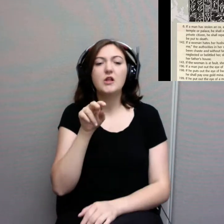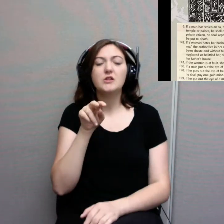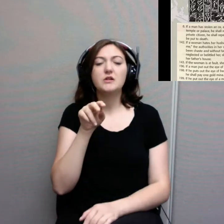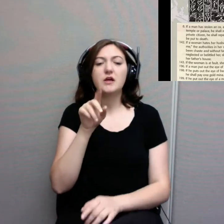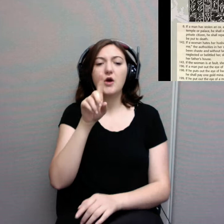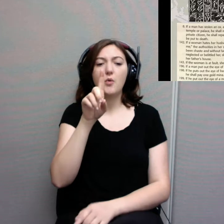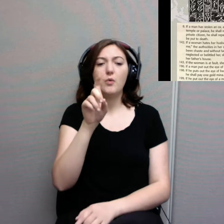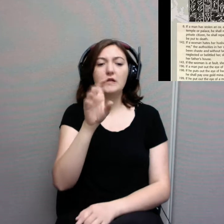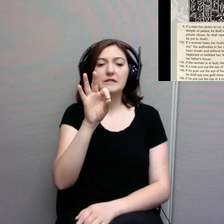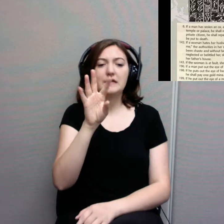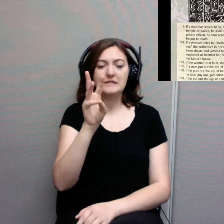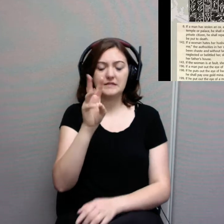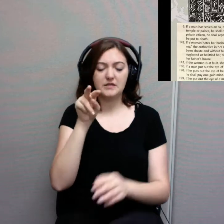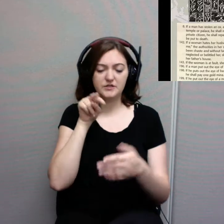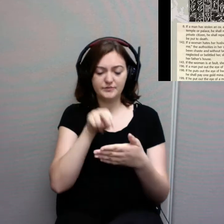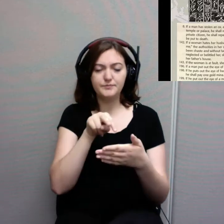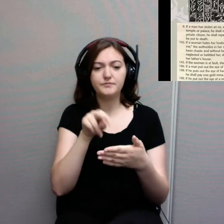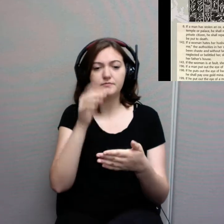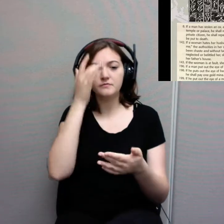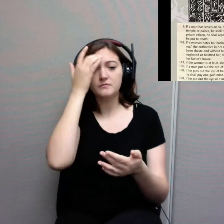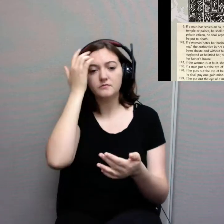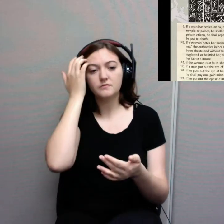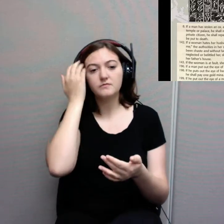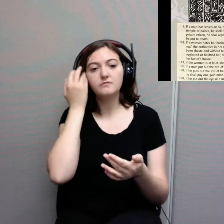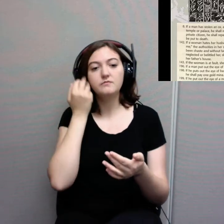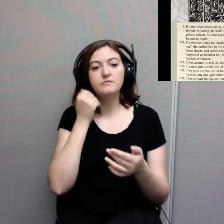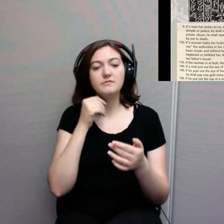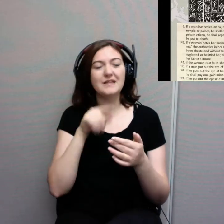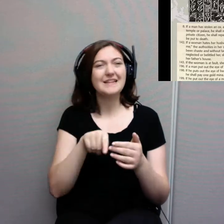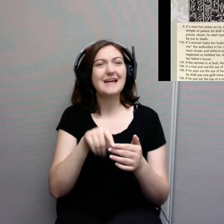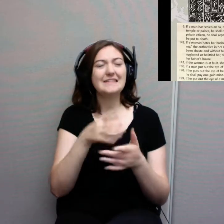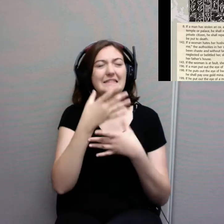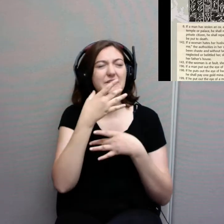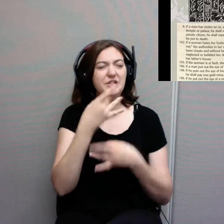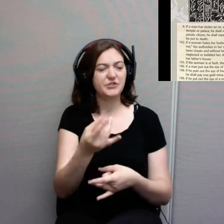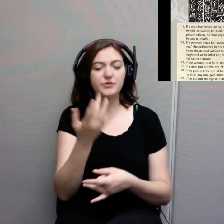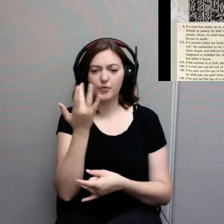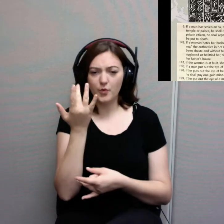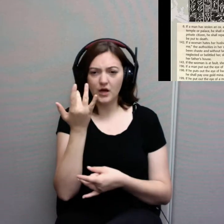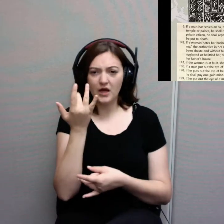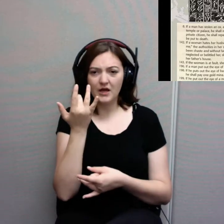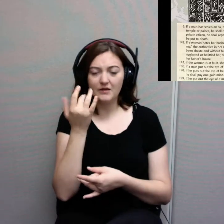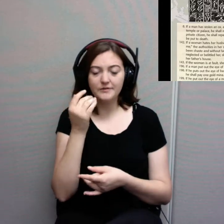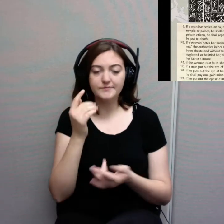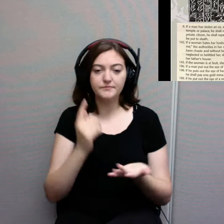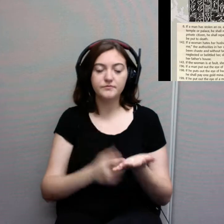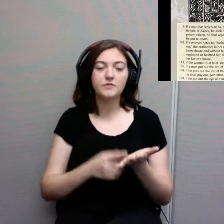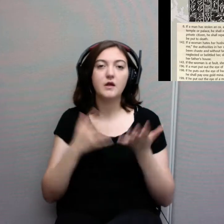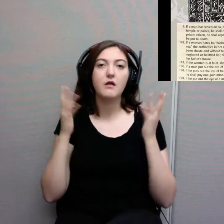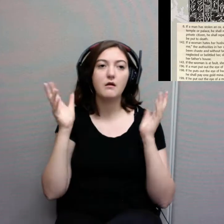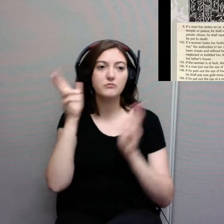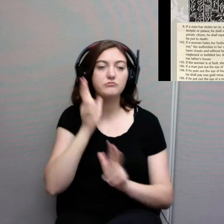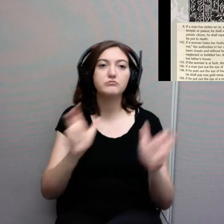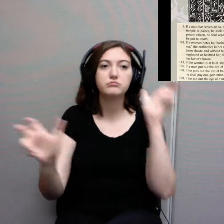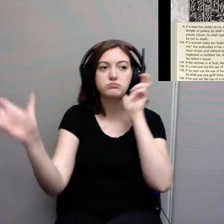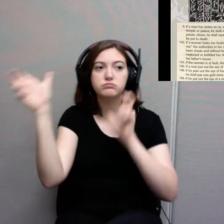is a very interesting law because we've heard this all the time. Have you ever heard the phrase an eye for an eye and a tooth for a tooth? Whatever you do to